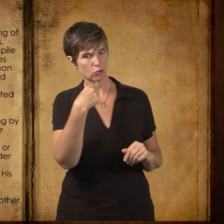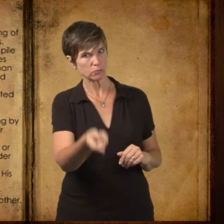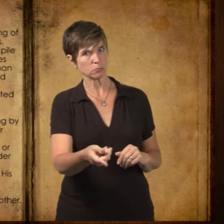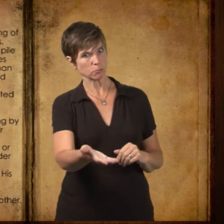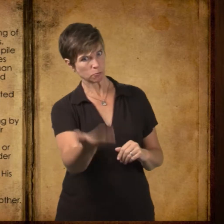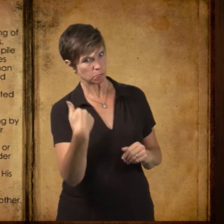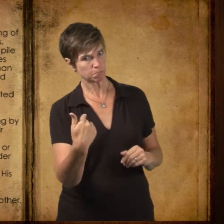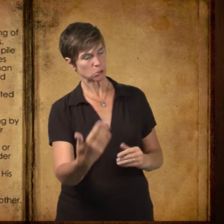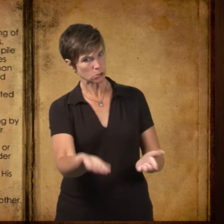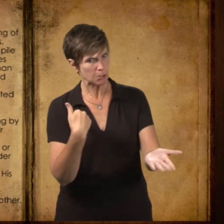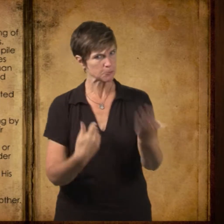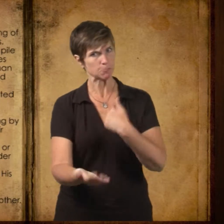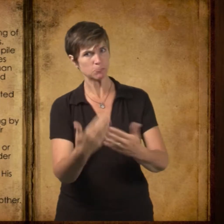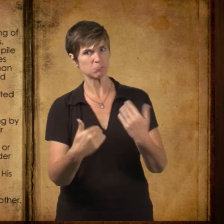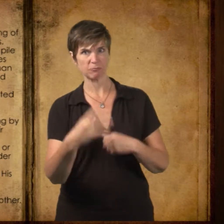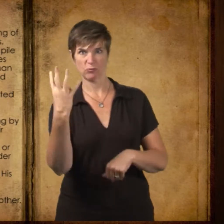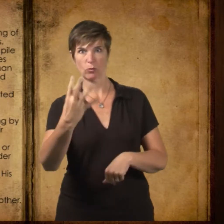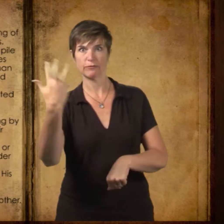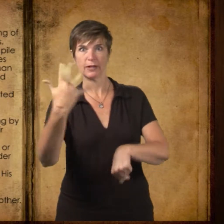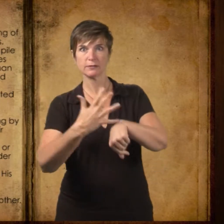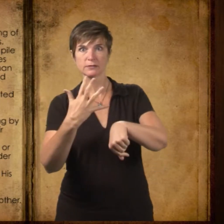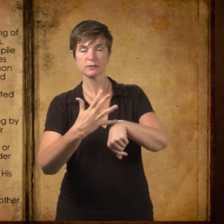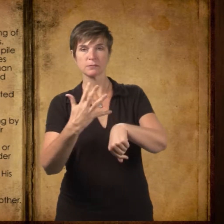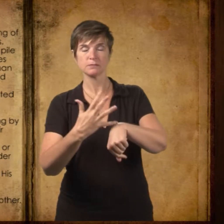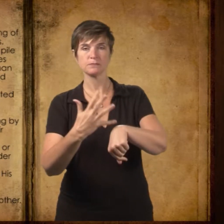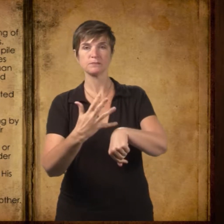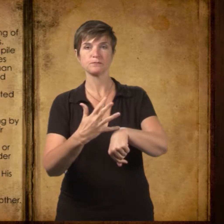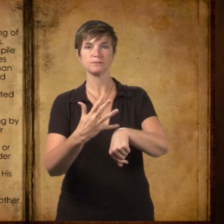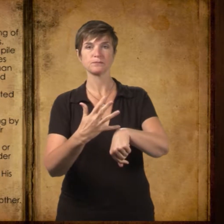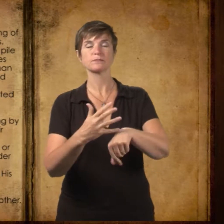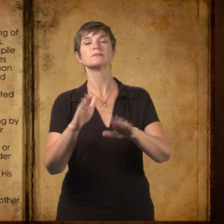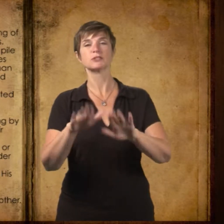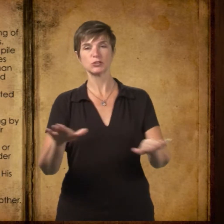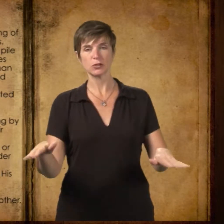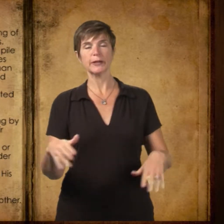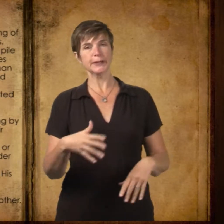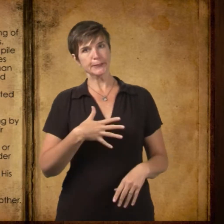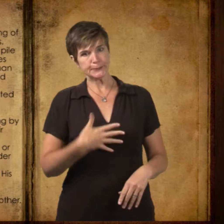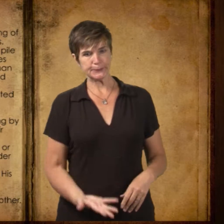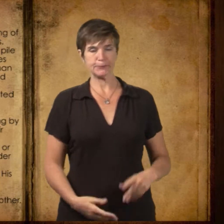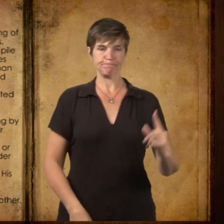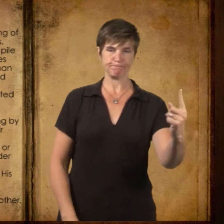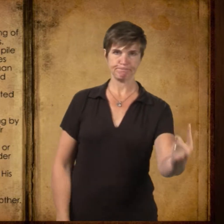came reluctantly, having to be called four or five times.